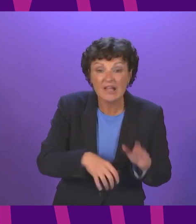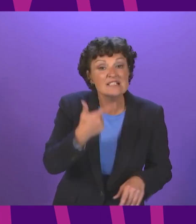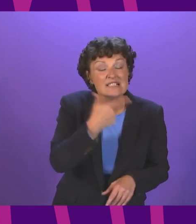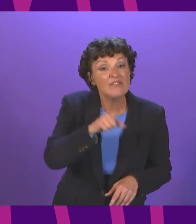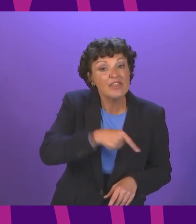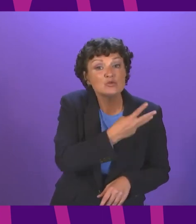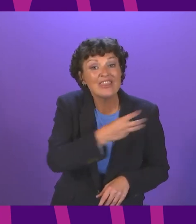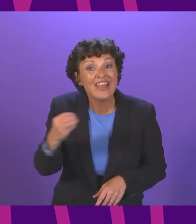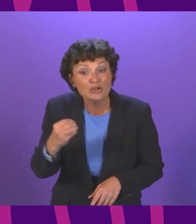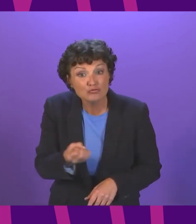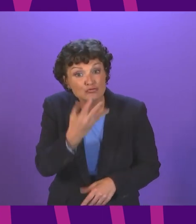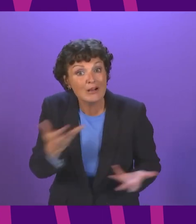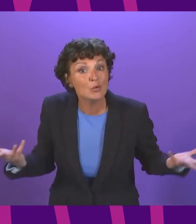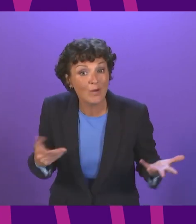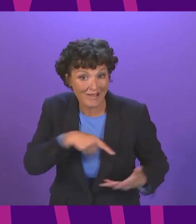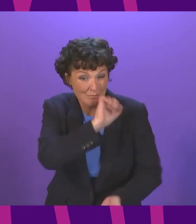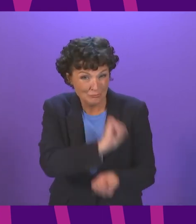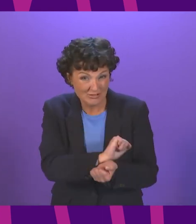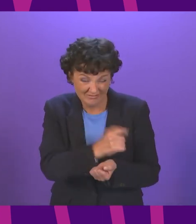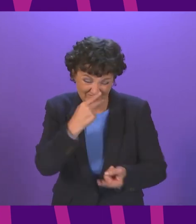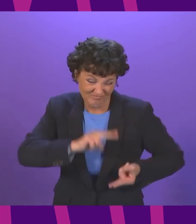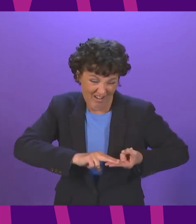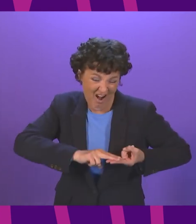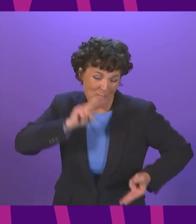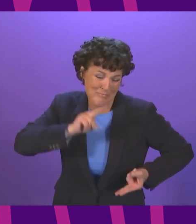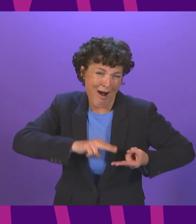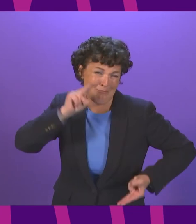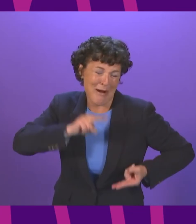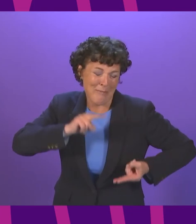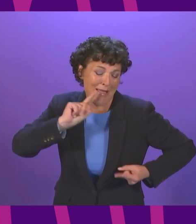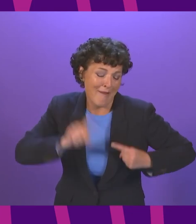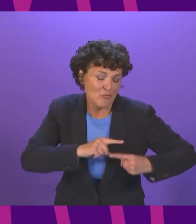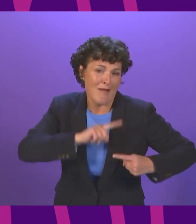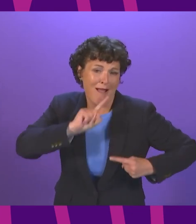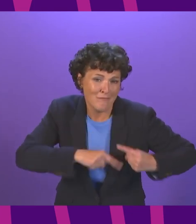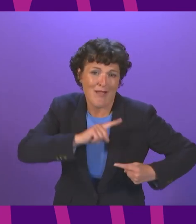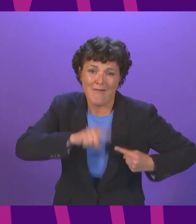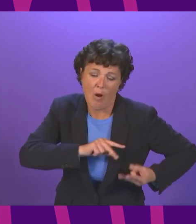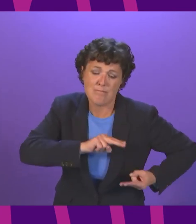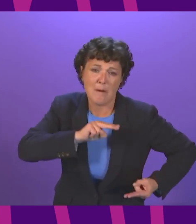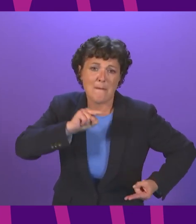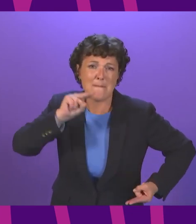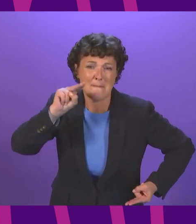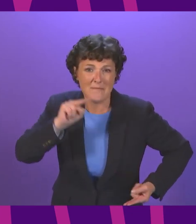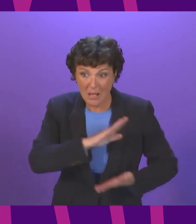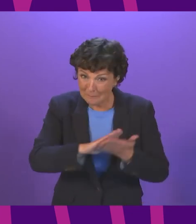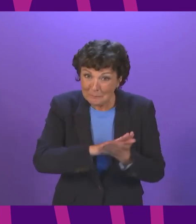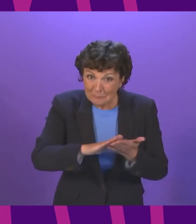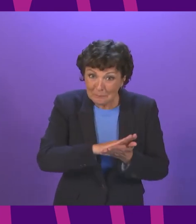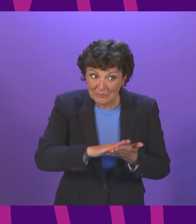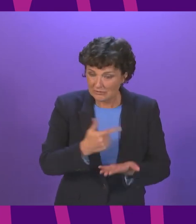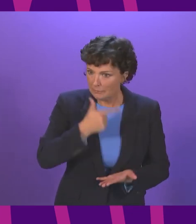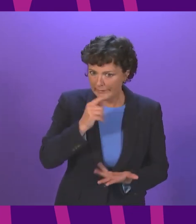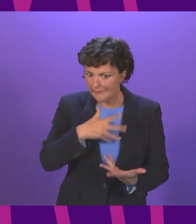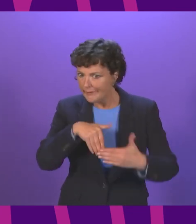drugs in our prisons up thousands and thousands year on year and it remains a fact that people are entering our